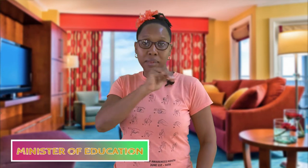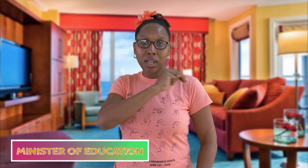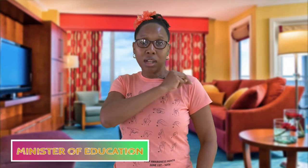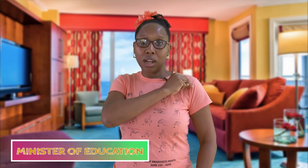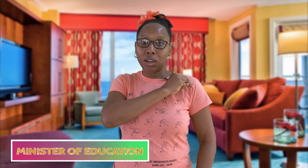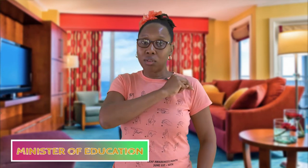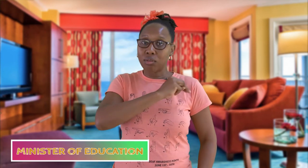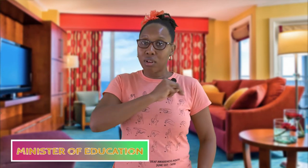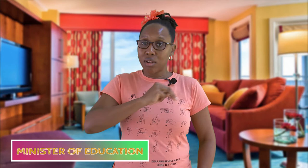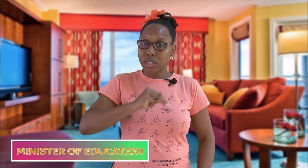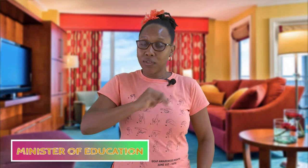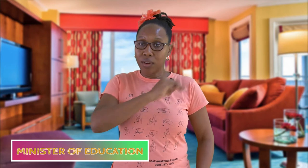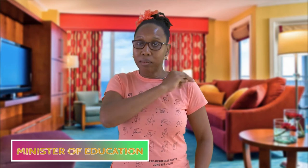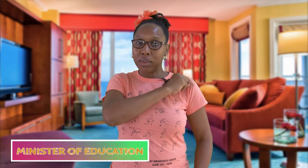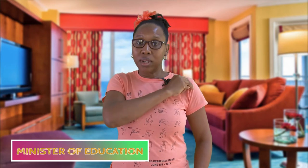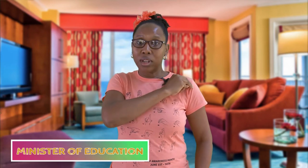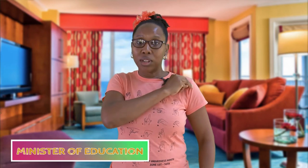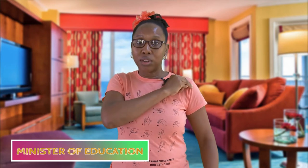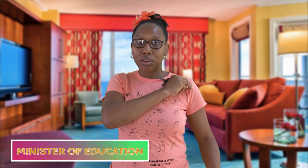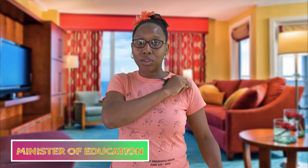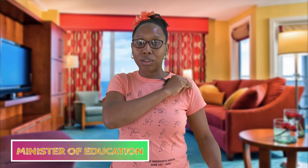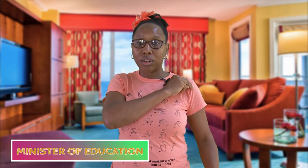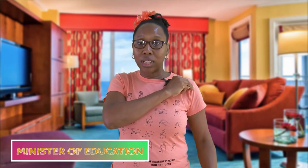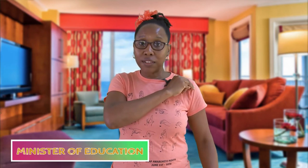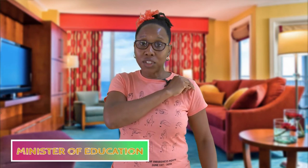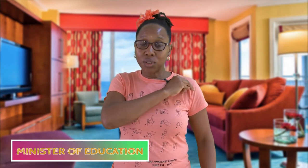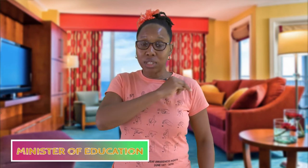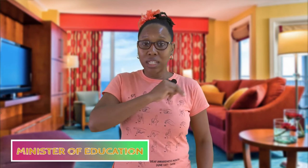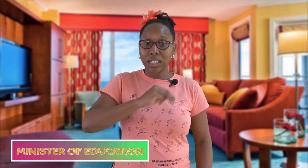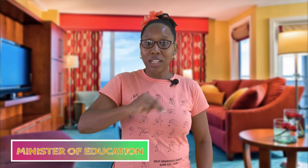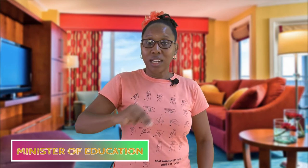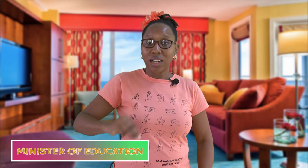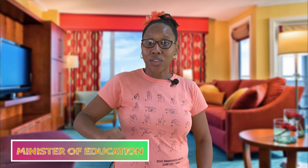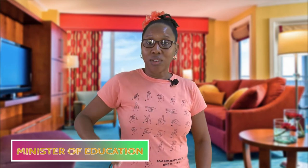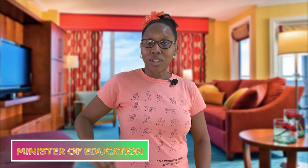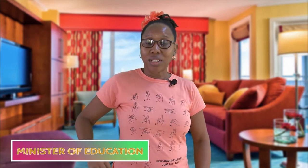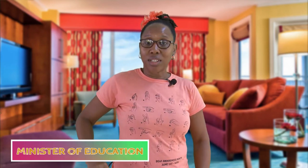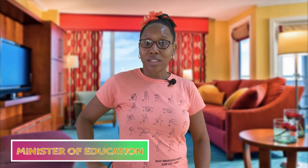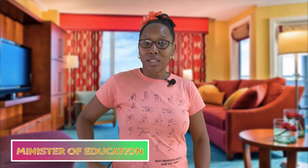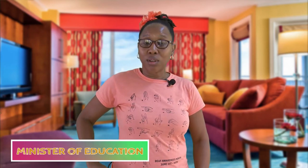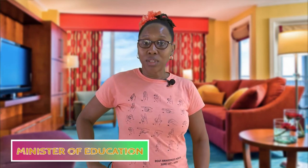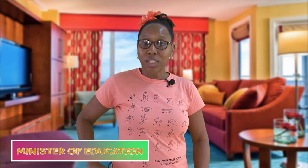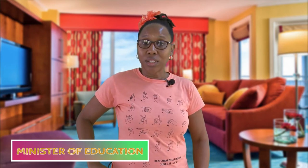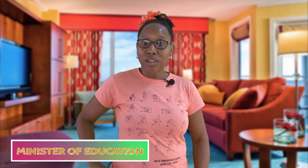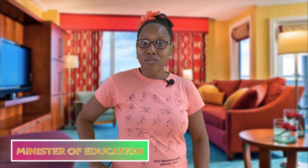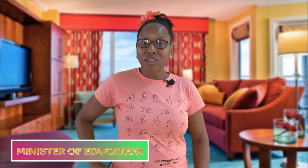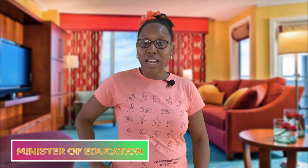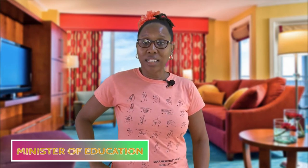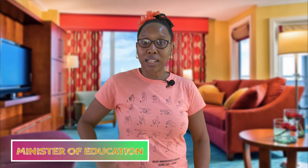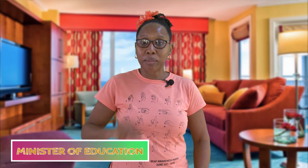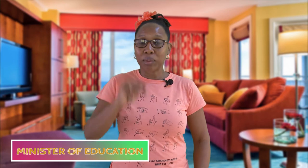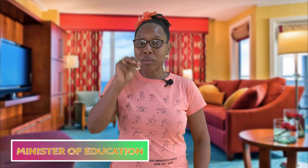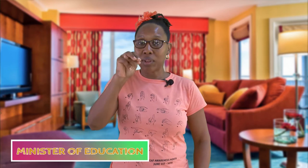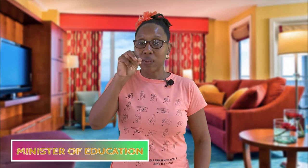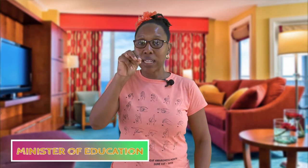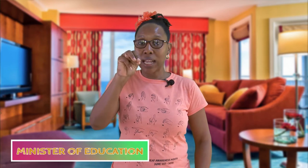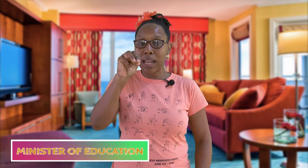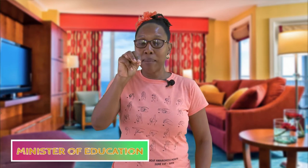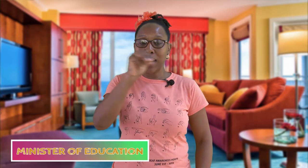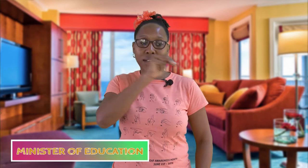across from your left shoulder across down to your right hip with the m